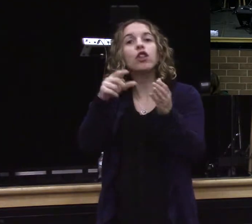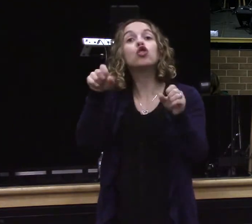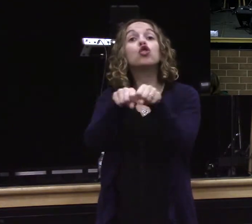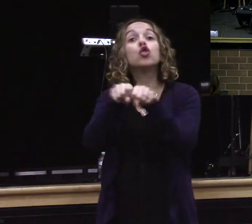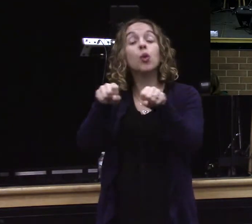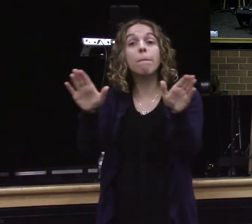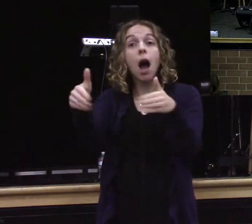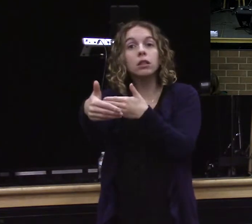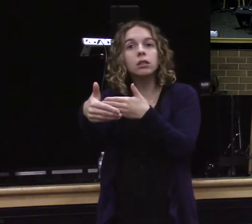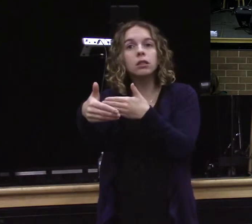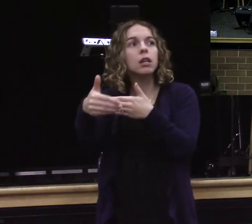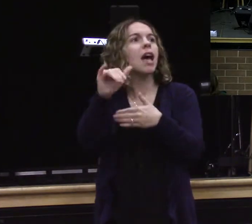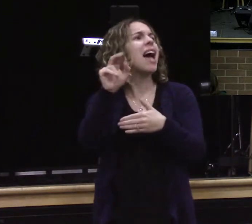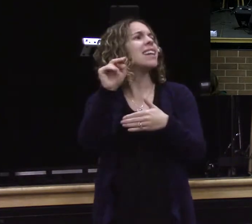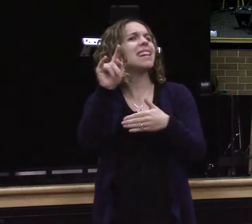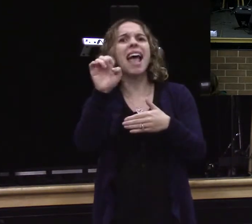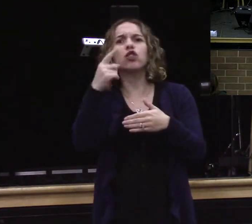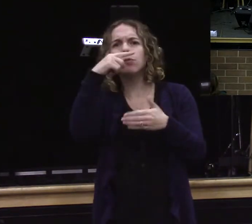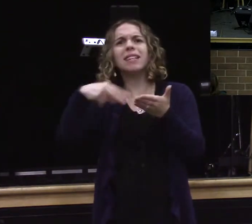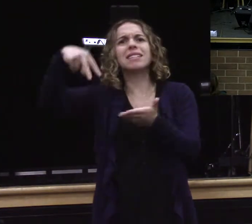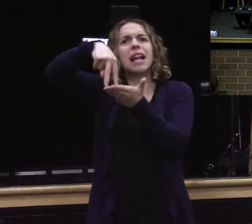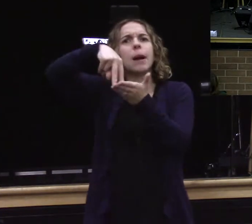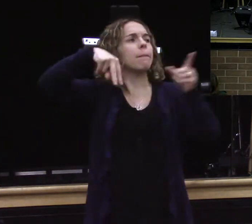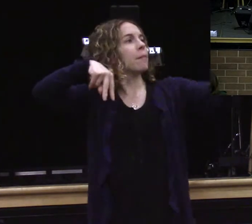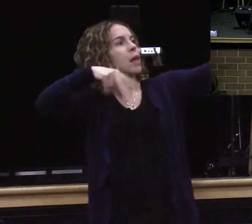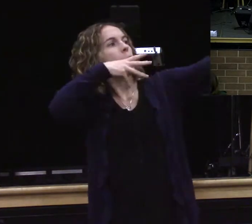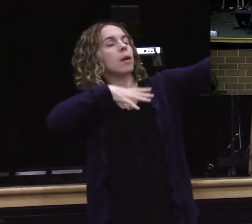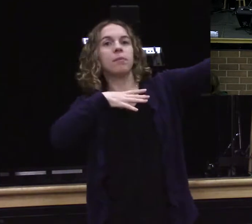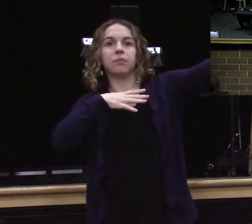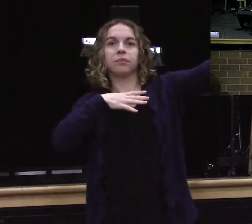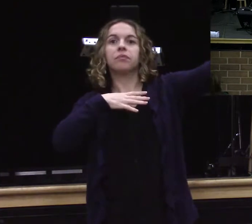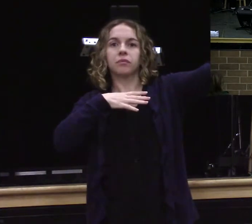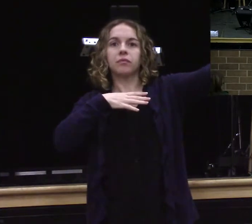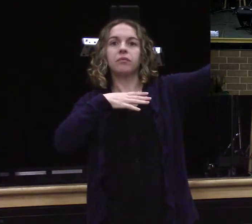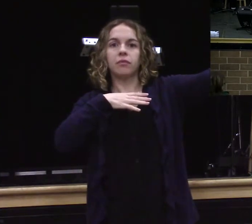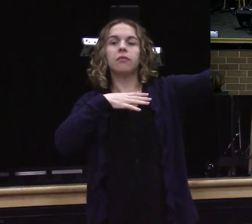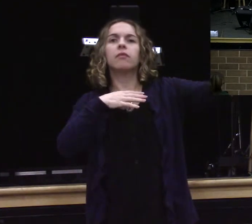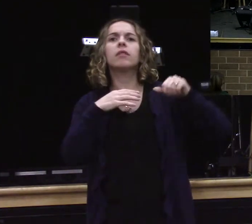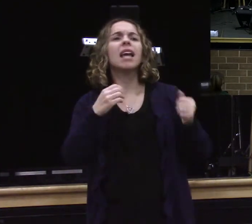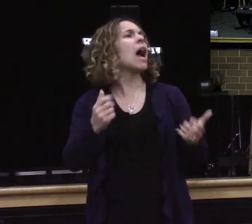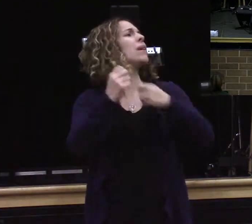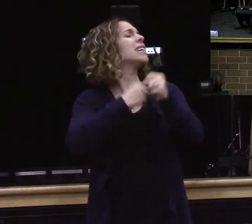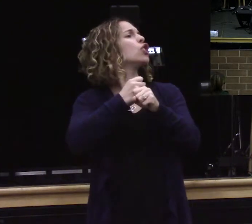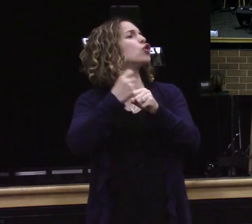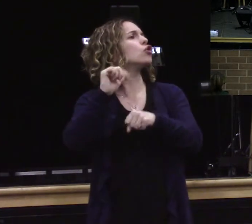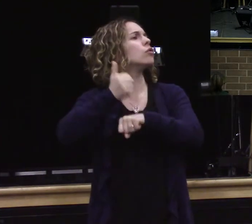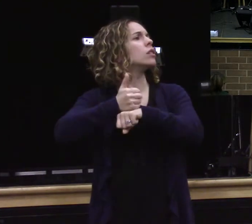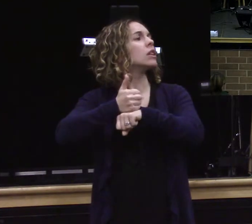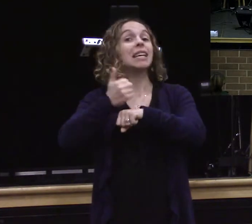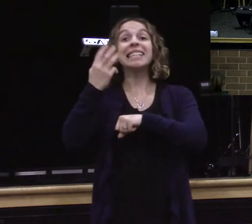boxes for Christ Annette will you stand up Annette started this ministry here in our church how many years ago